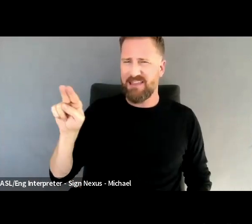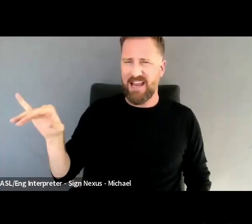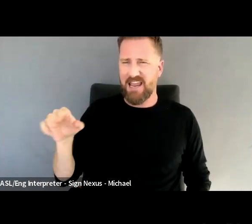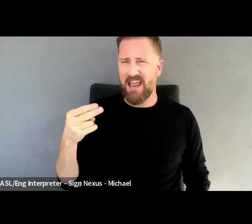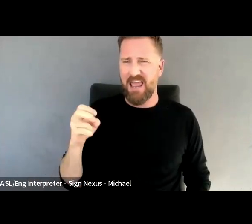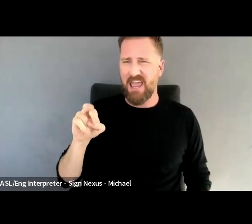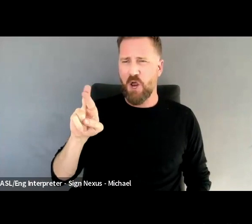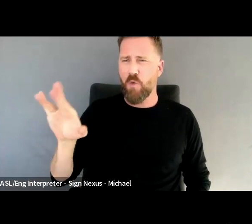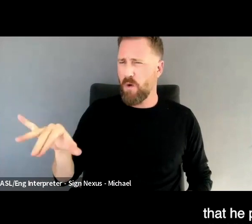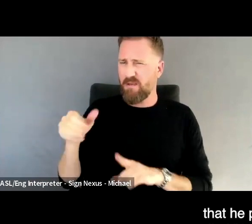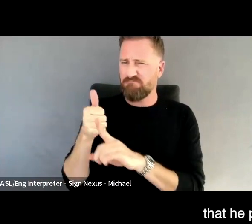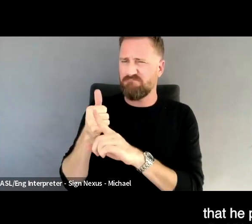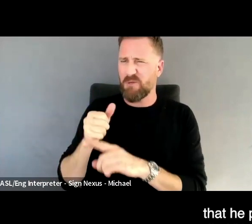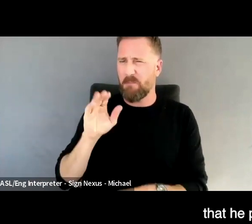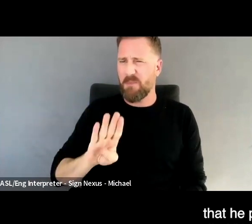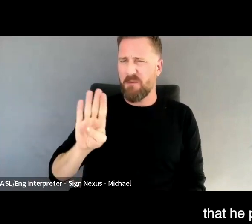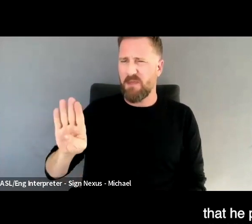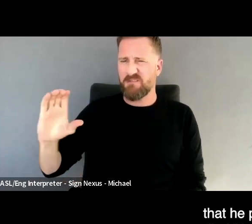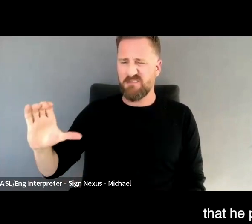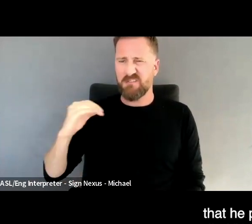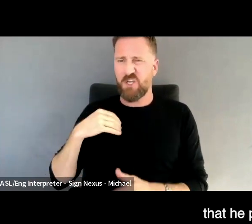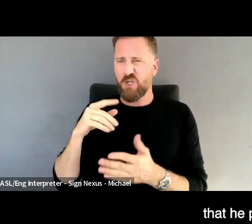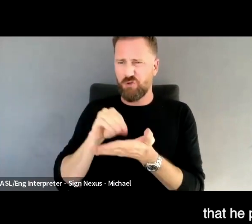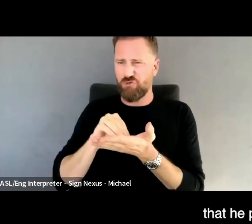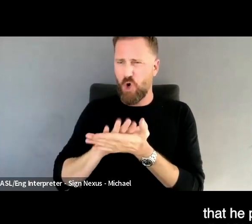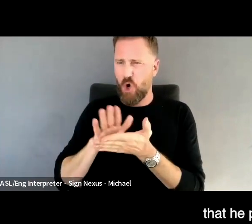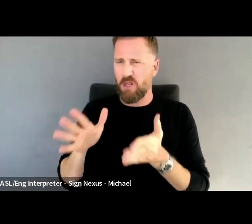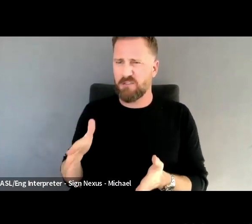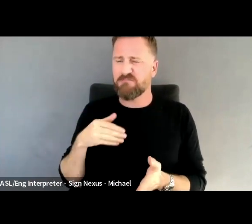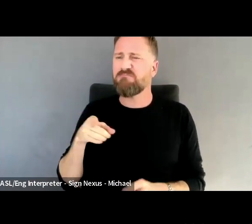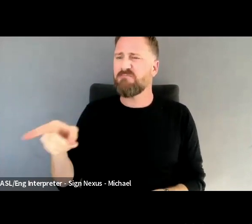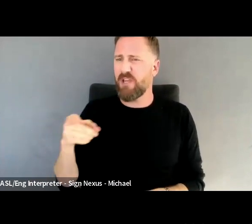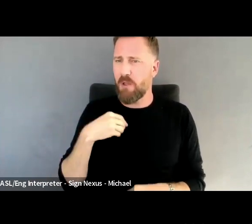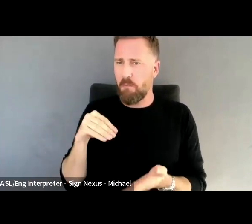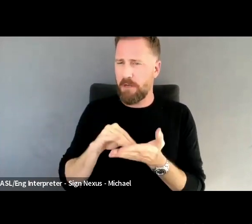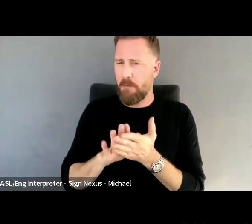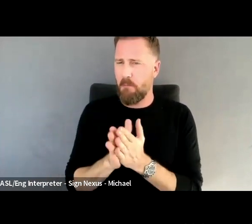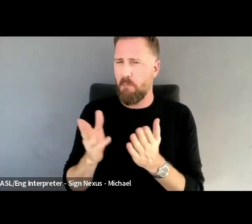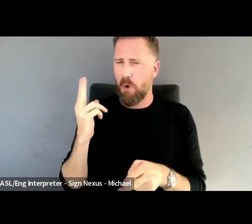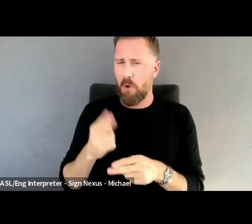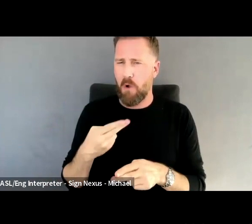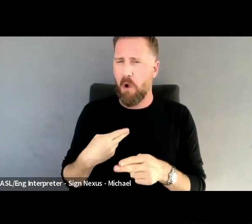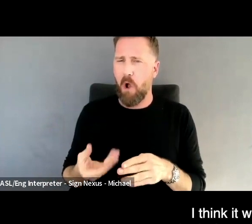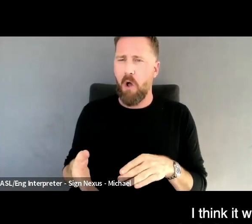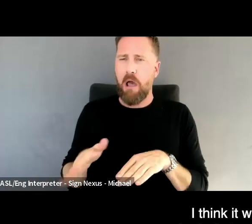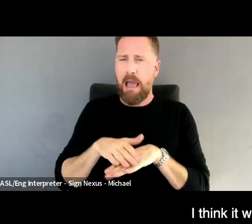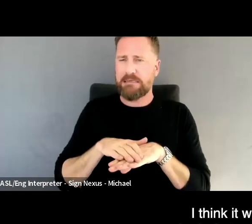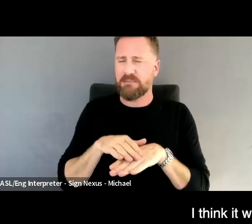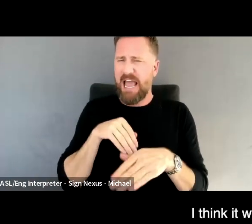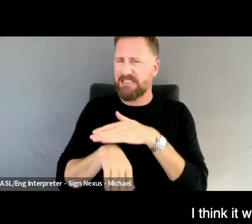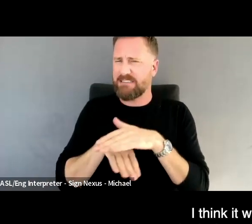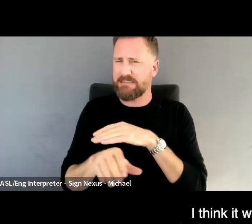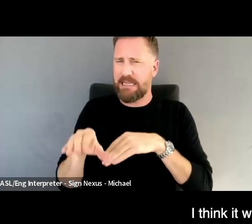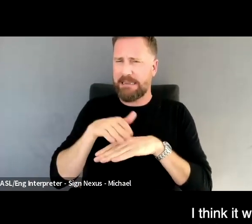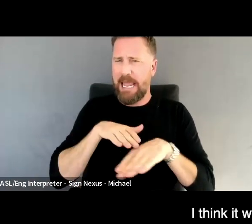work in his, that he put into a book called Access All Areas, which was, this is British based. I think it was